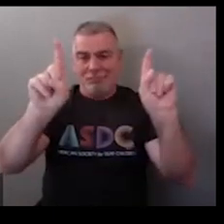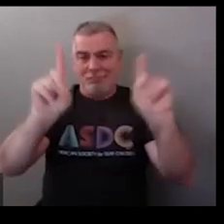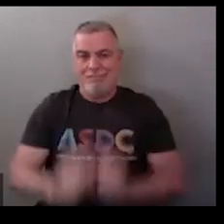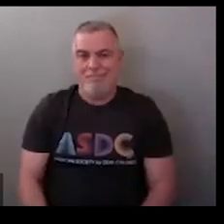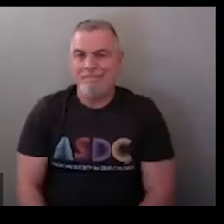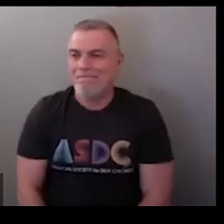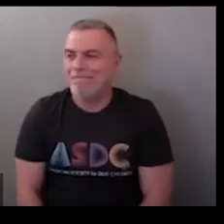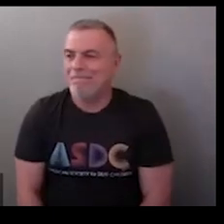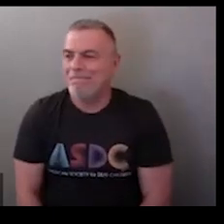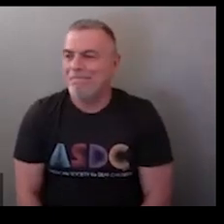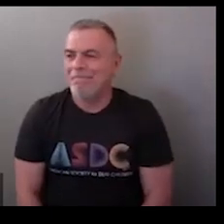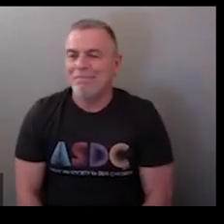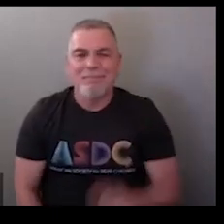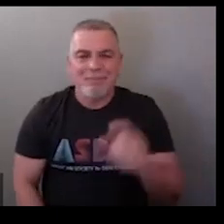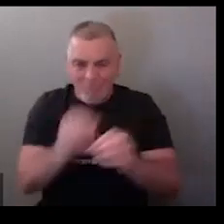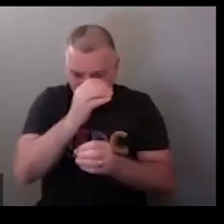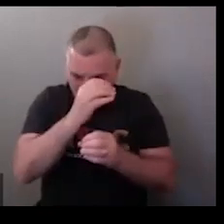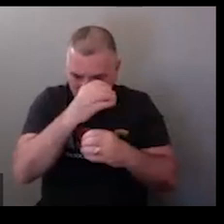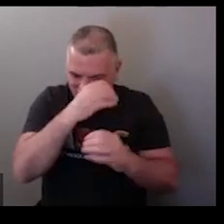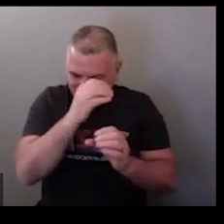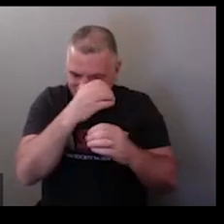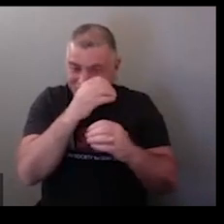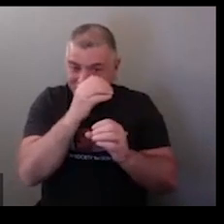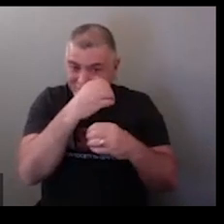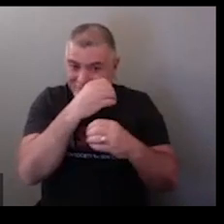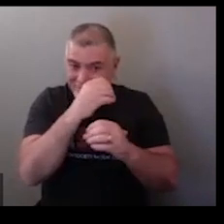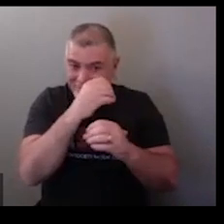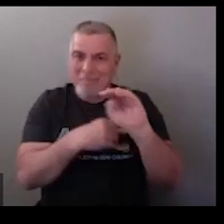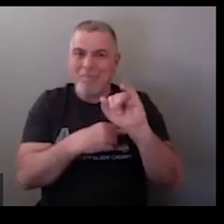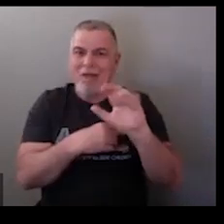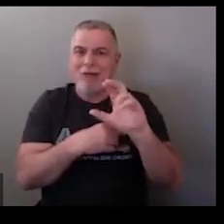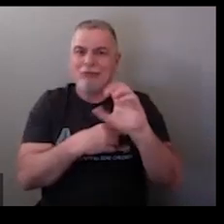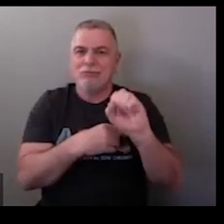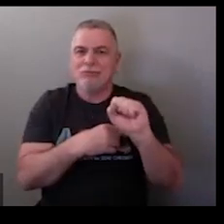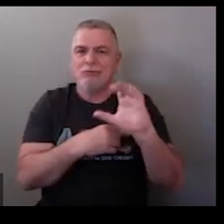fingers back and forth against each other microscope